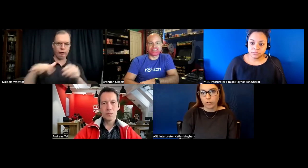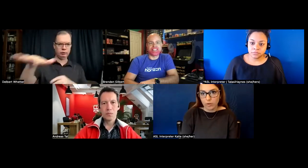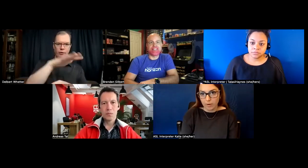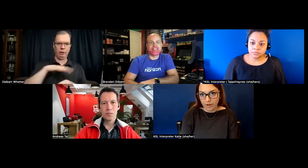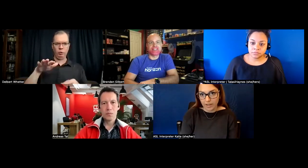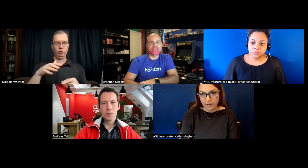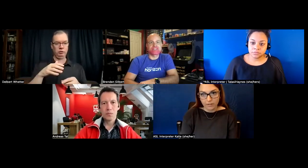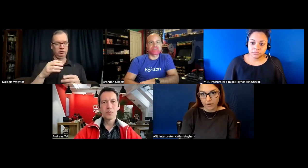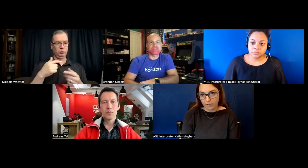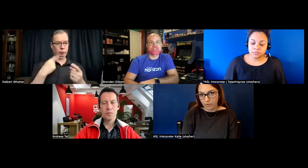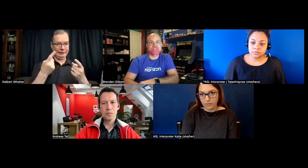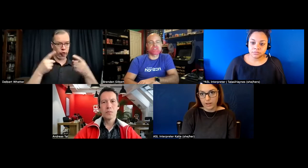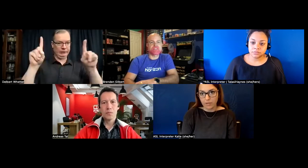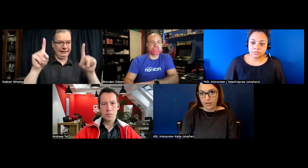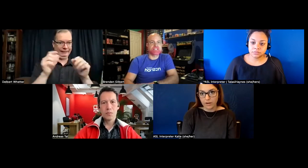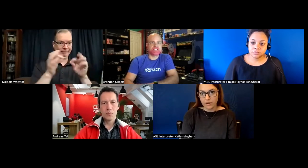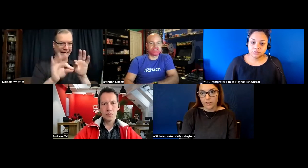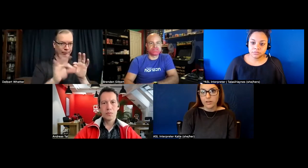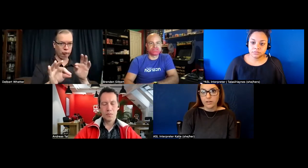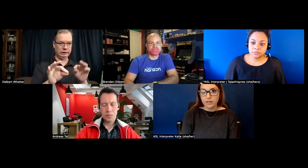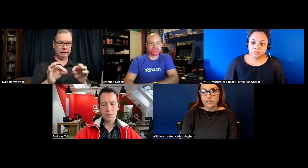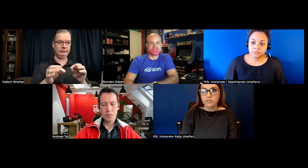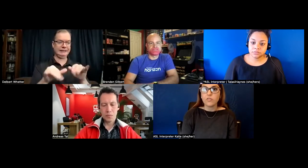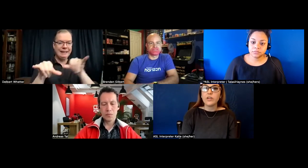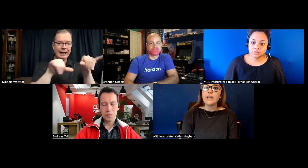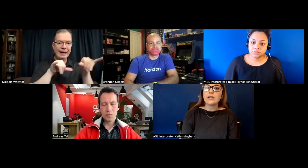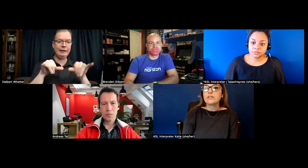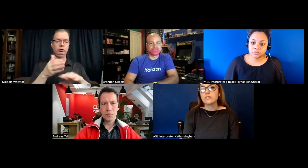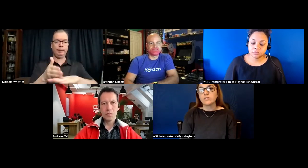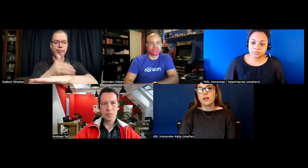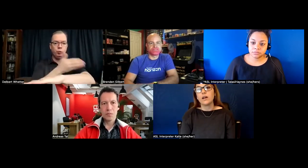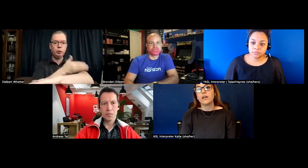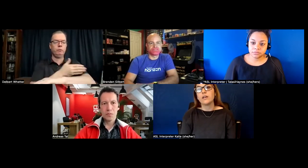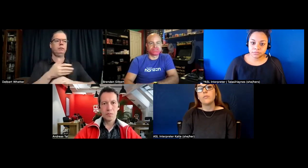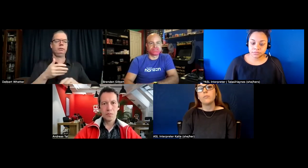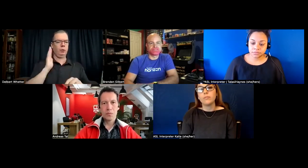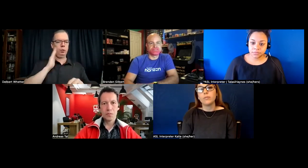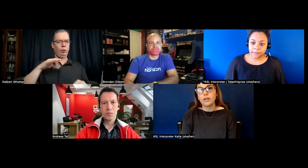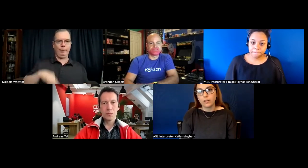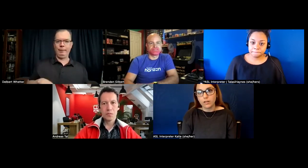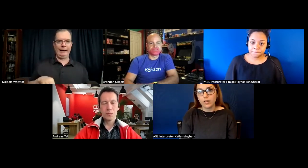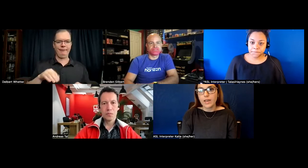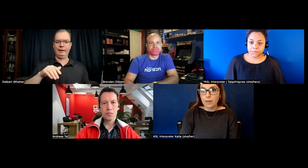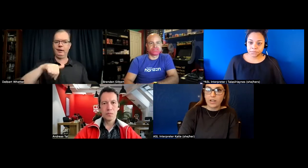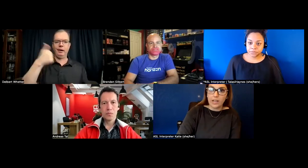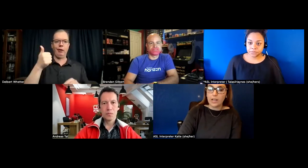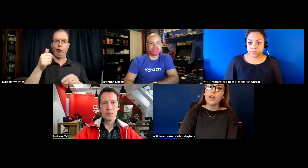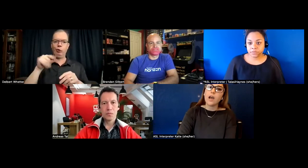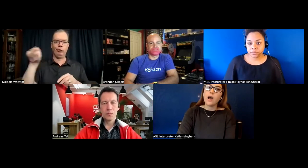global market for everyone out there so if we can get uh captioning um